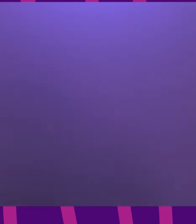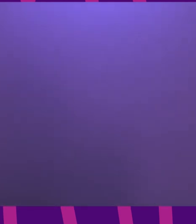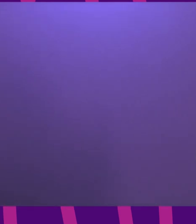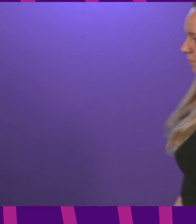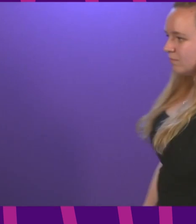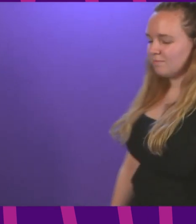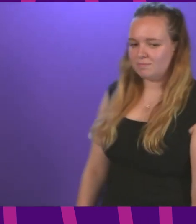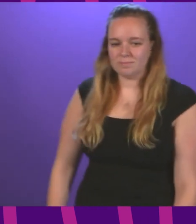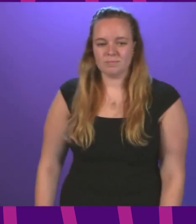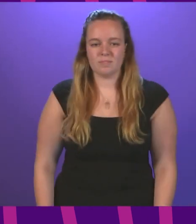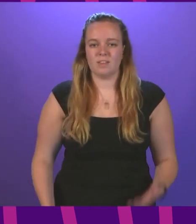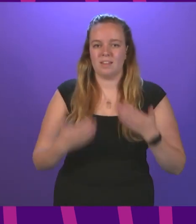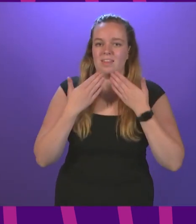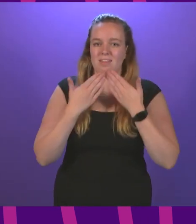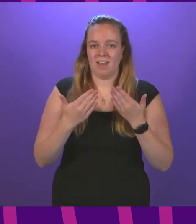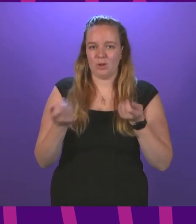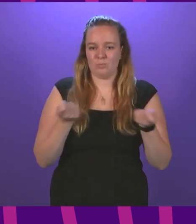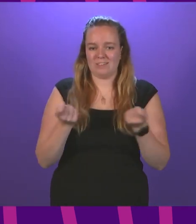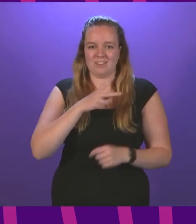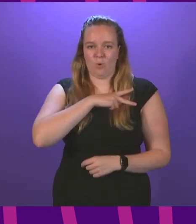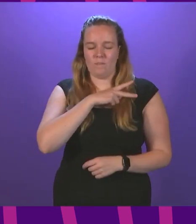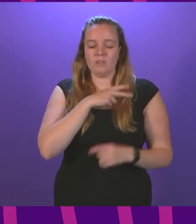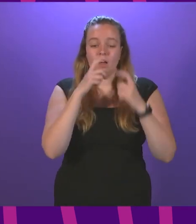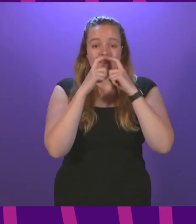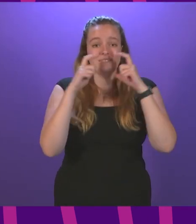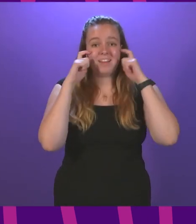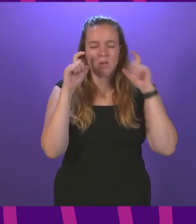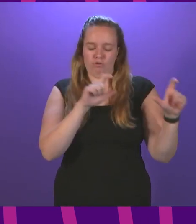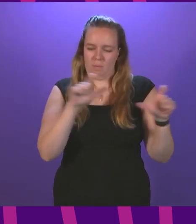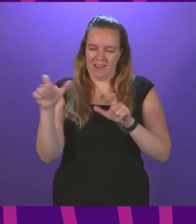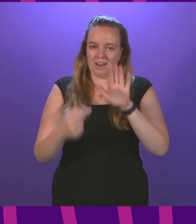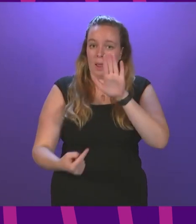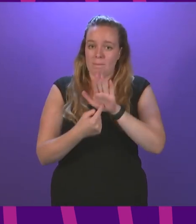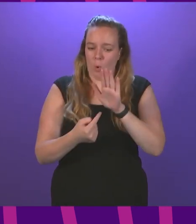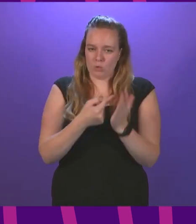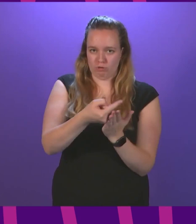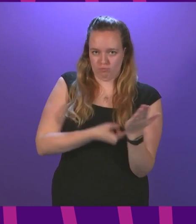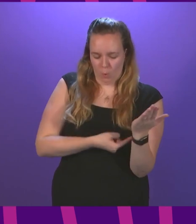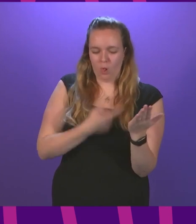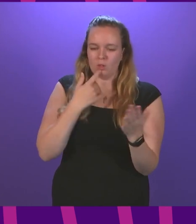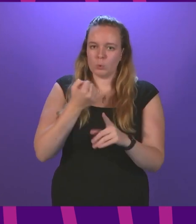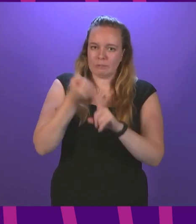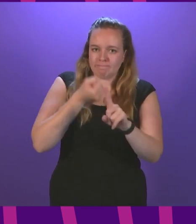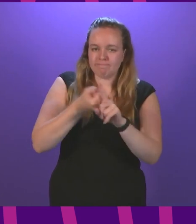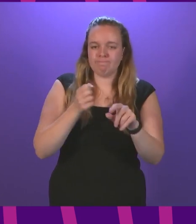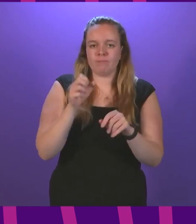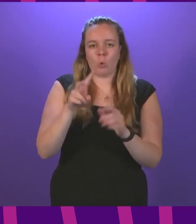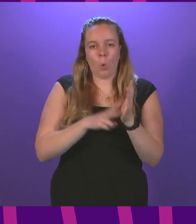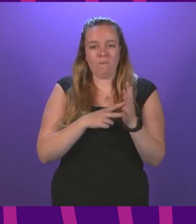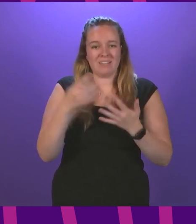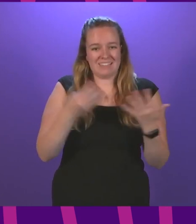thank you presiding officer face coverings remain an important mitigation in the fight against Covid-19